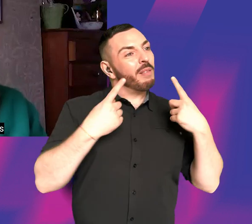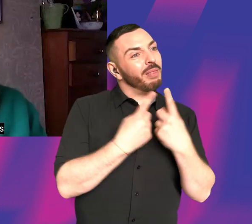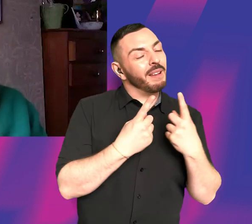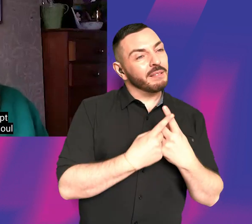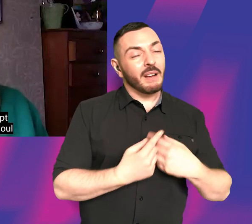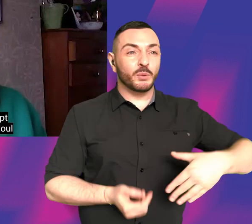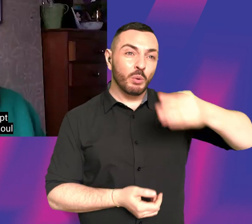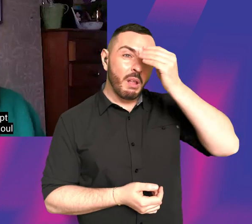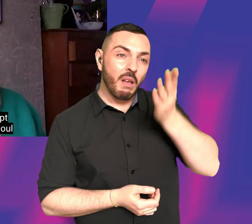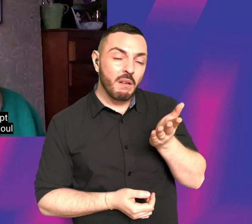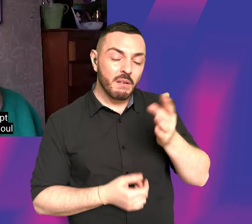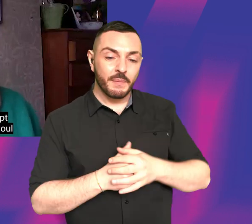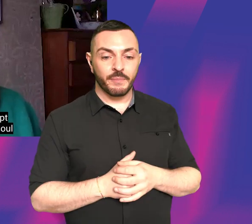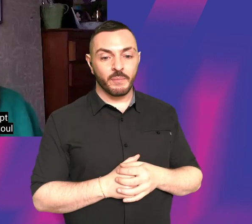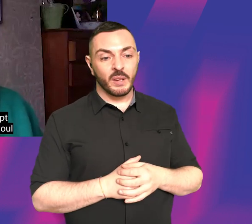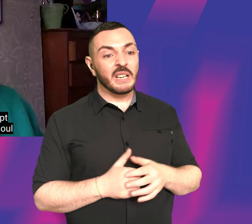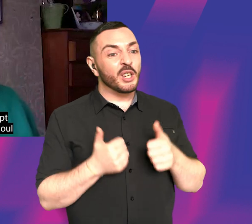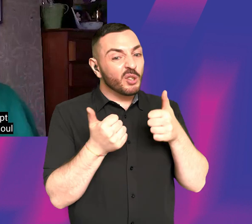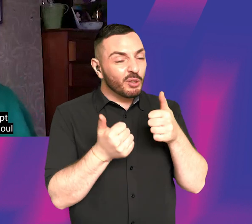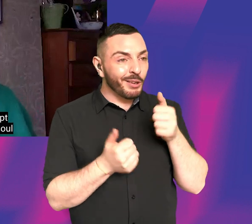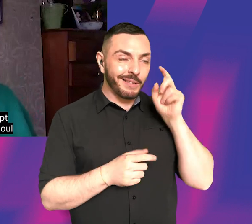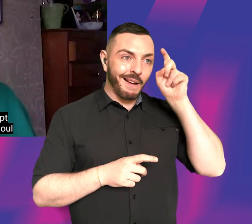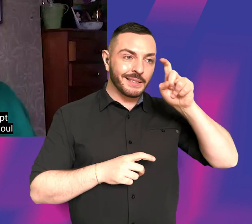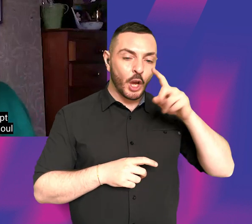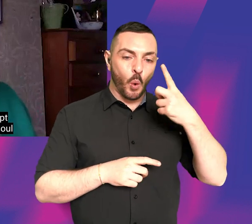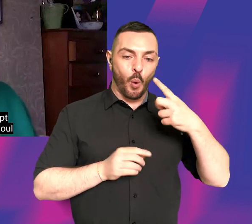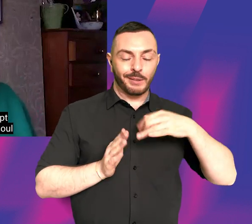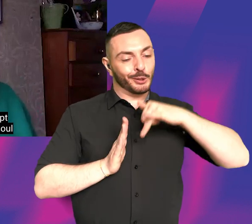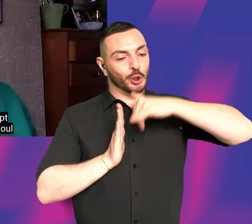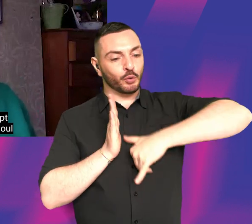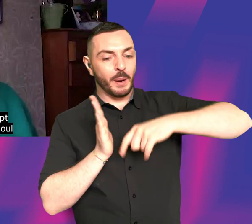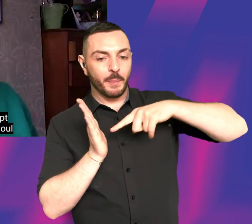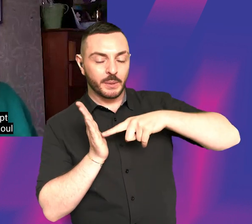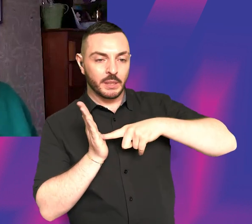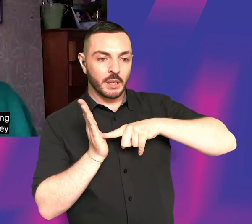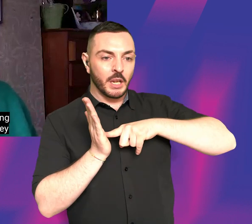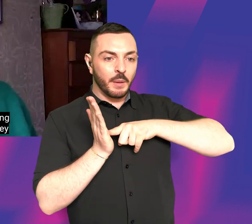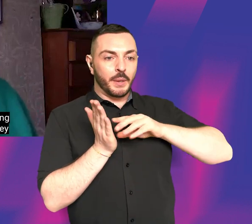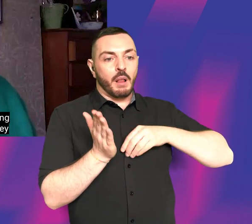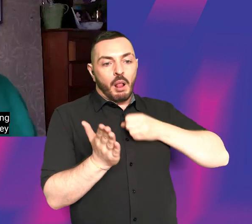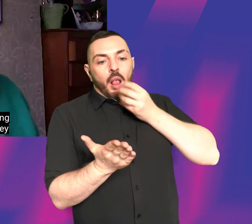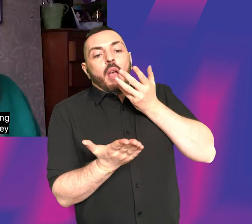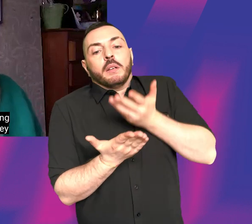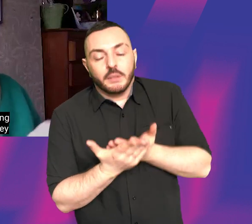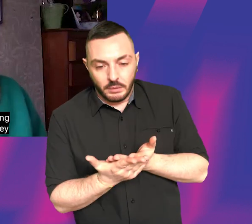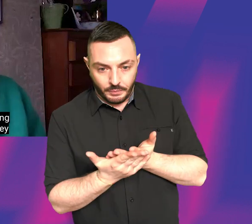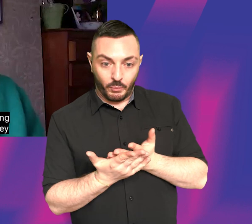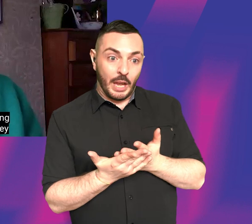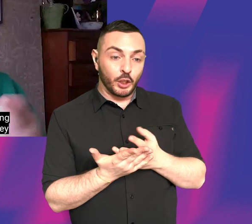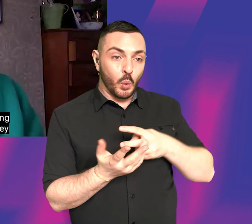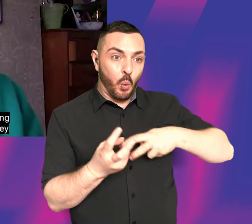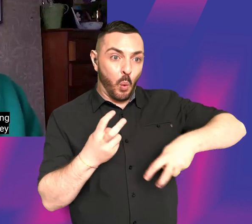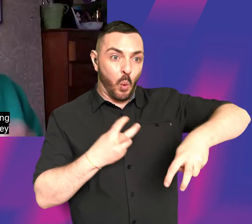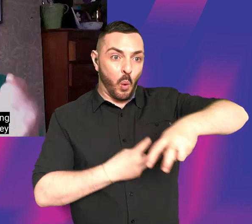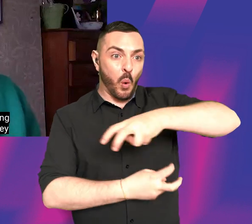is that it's not a good idea to just have one script that you have poured your heart and soul into that you are walking around